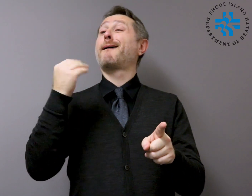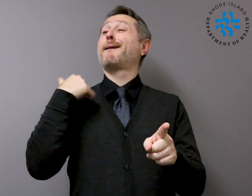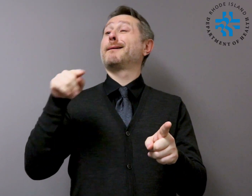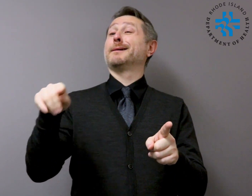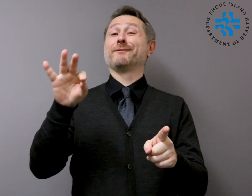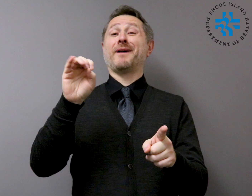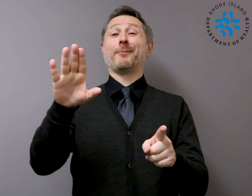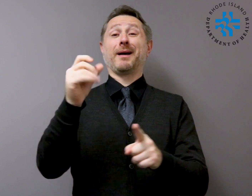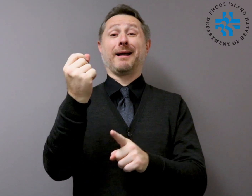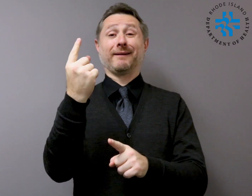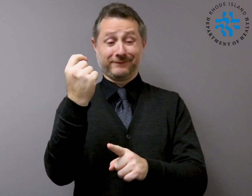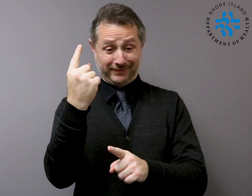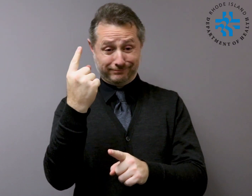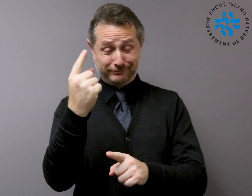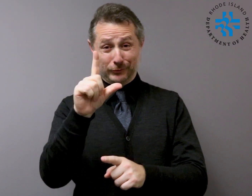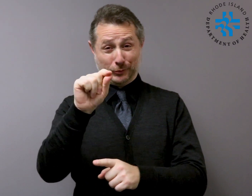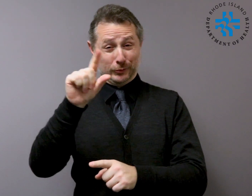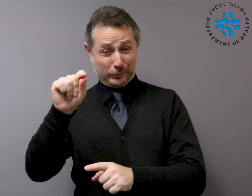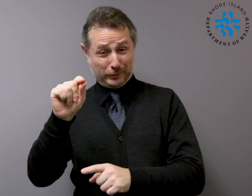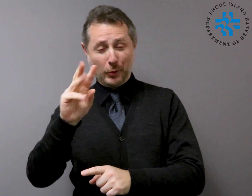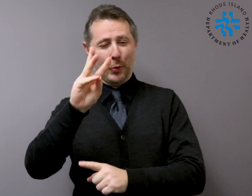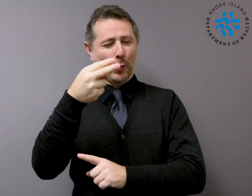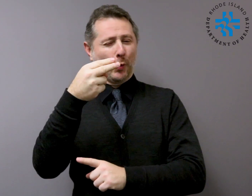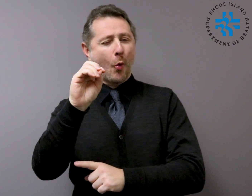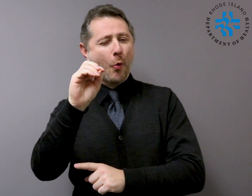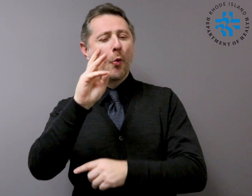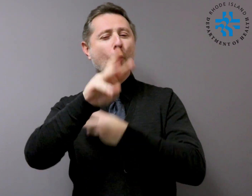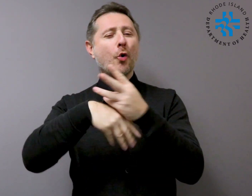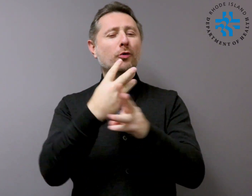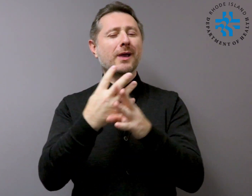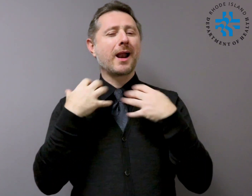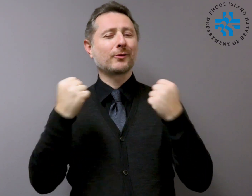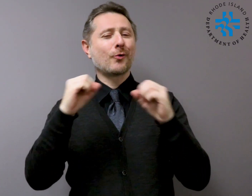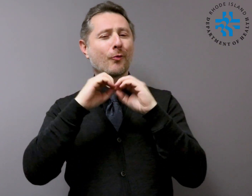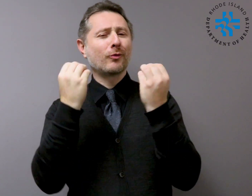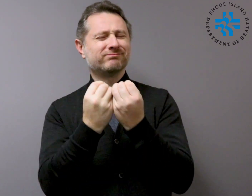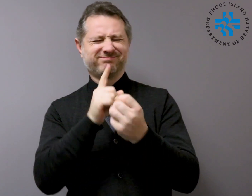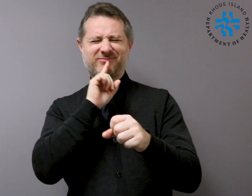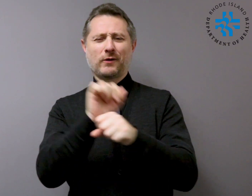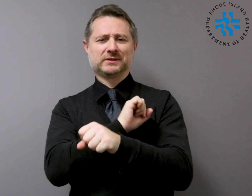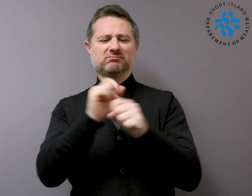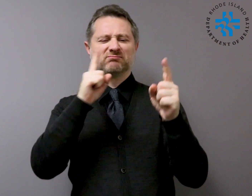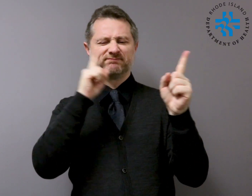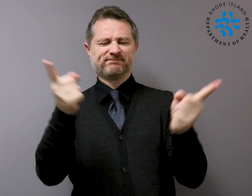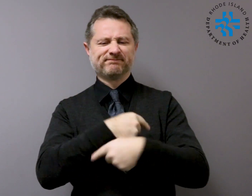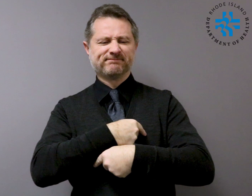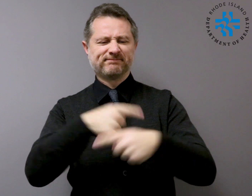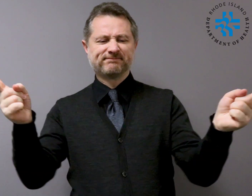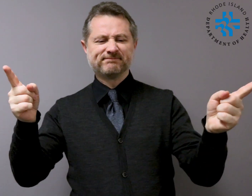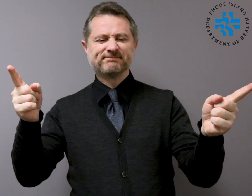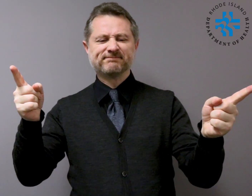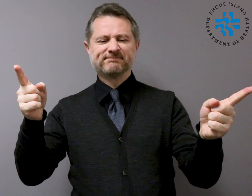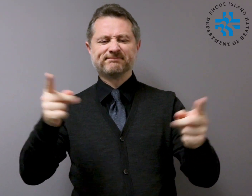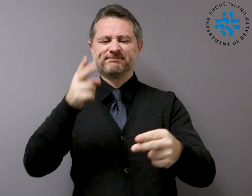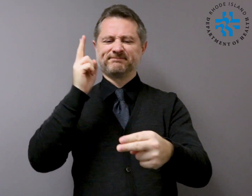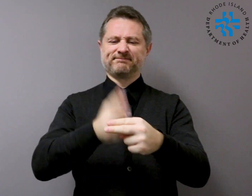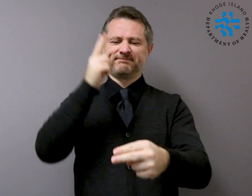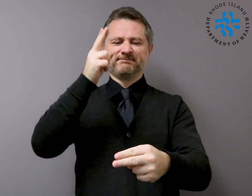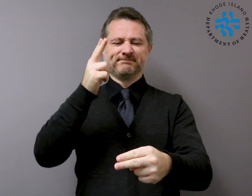On February 11, 2020, the World Health Organization announced an official name for the disease that is causing the current outbreak of